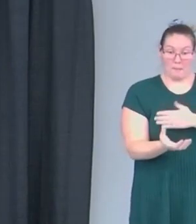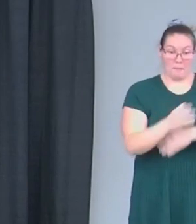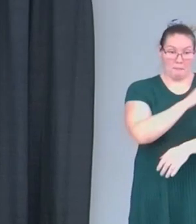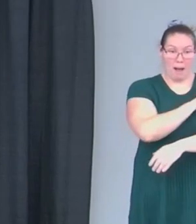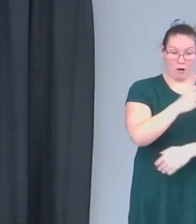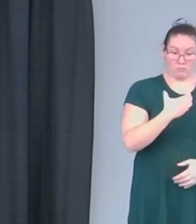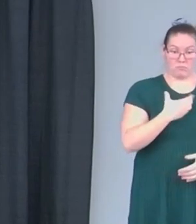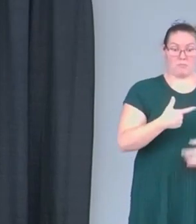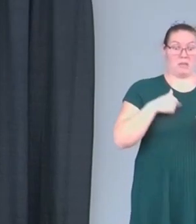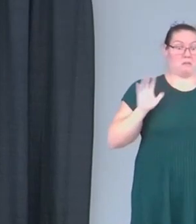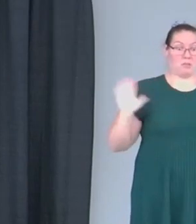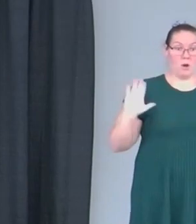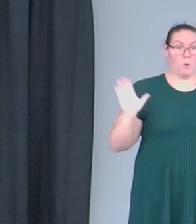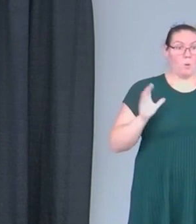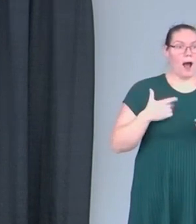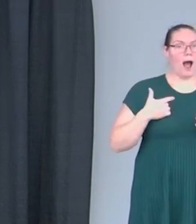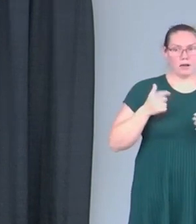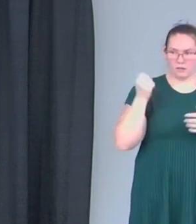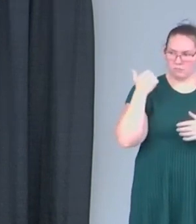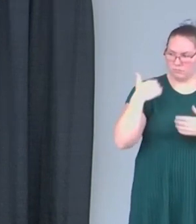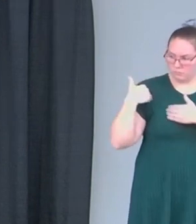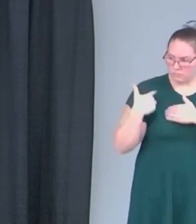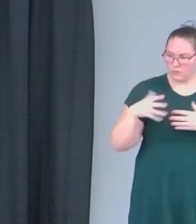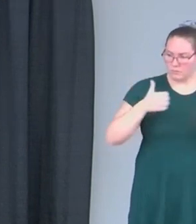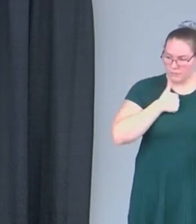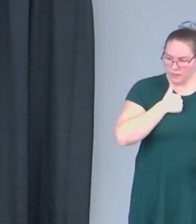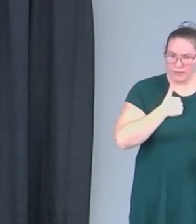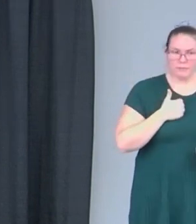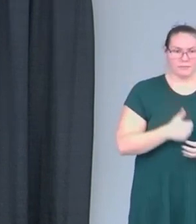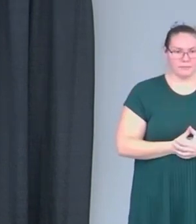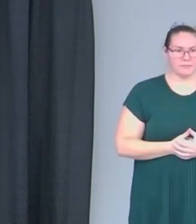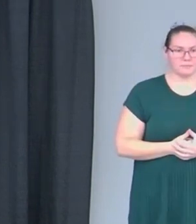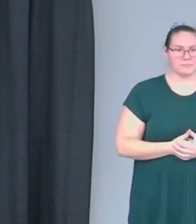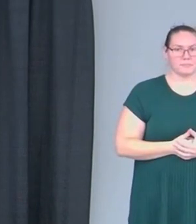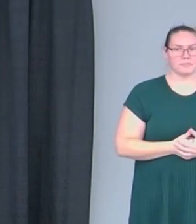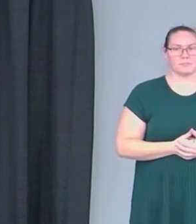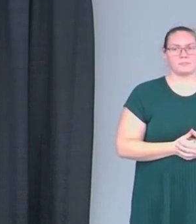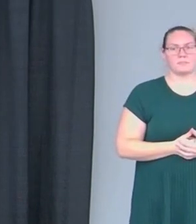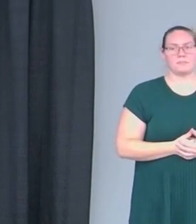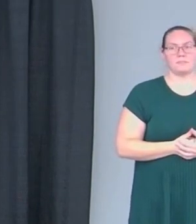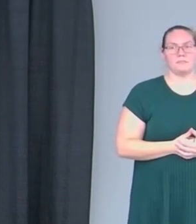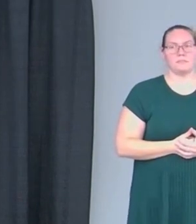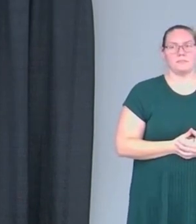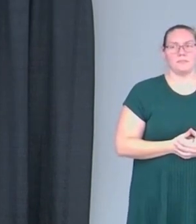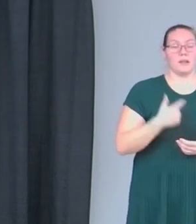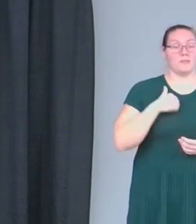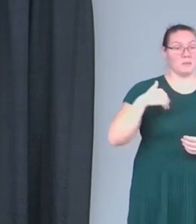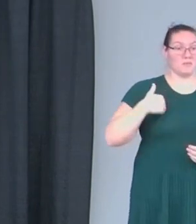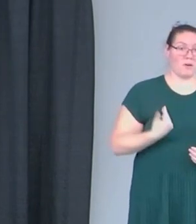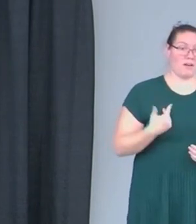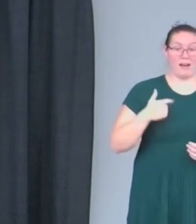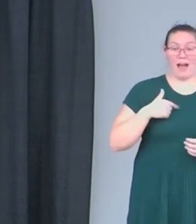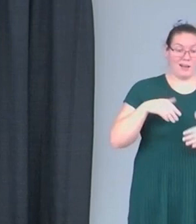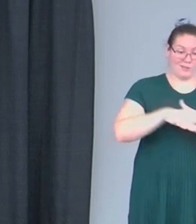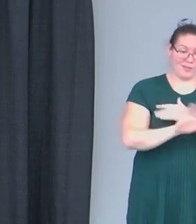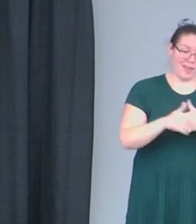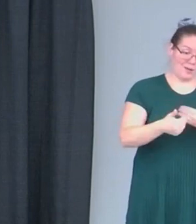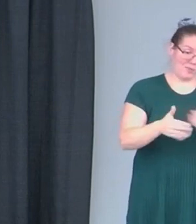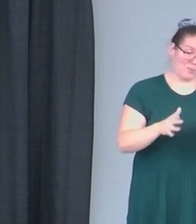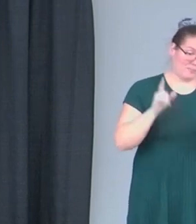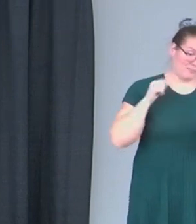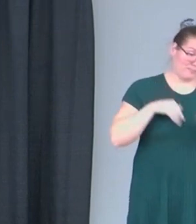me. So sometimes accountability is just like, yeah, you know what? I have to be at fault that I even went into that room.